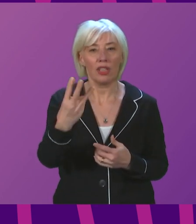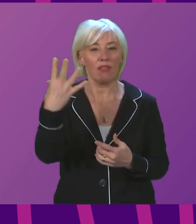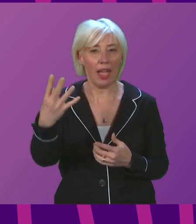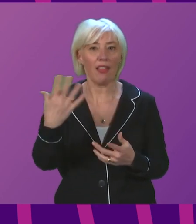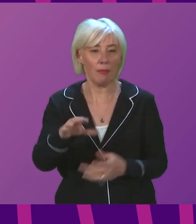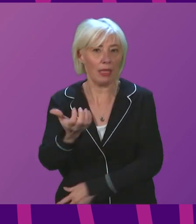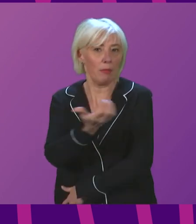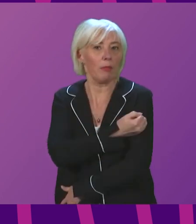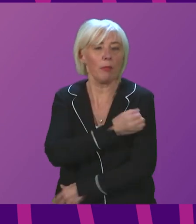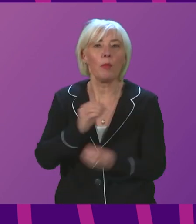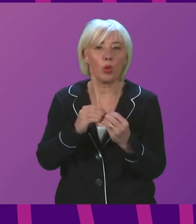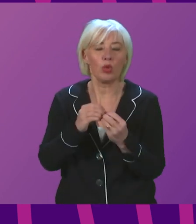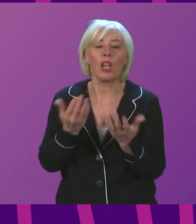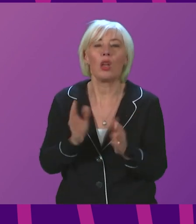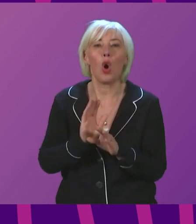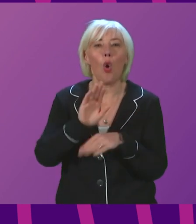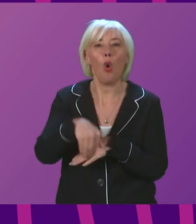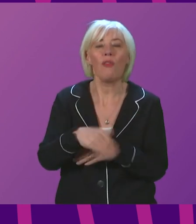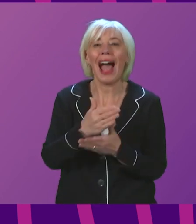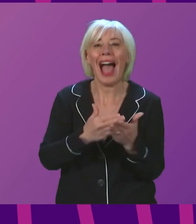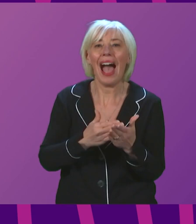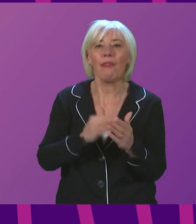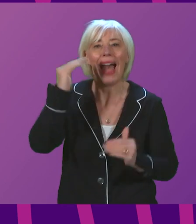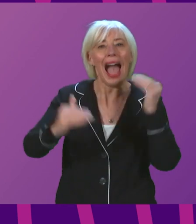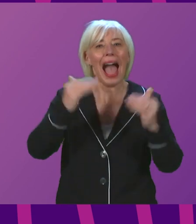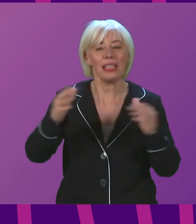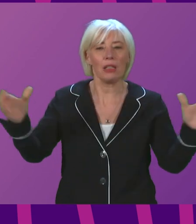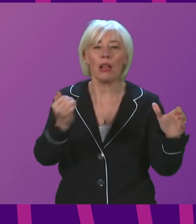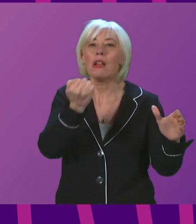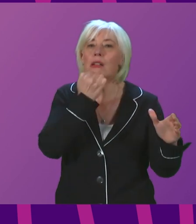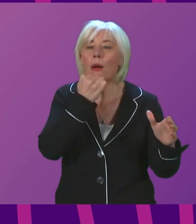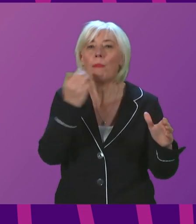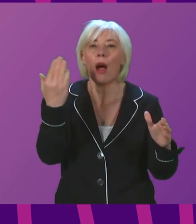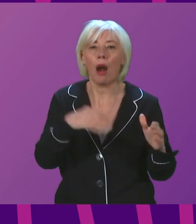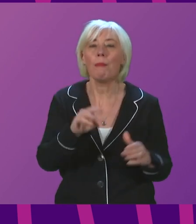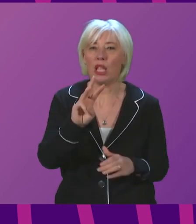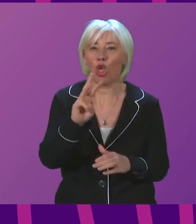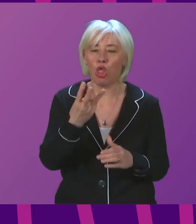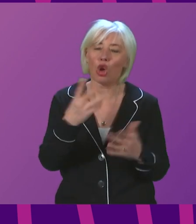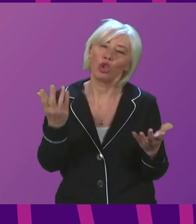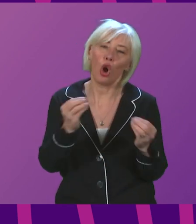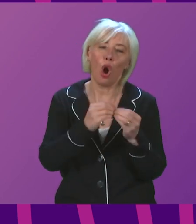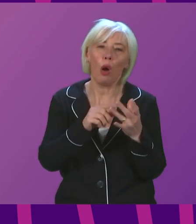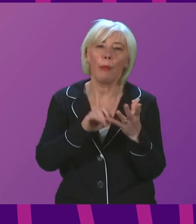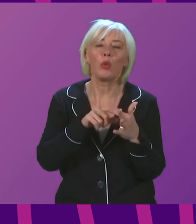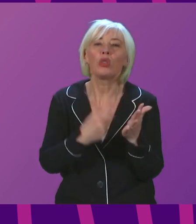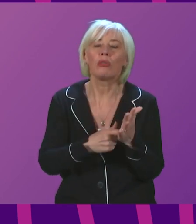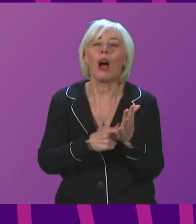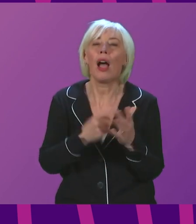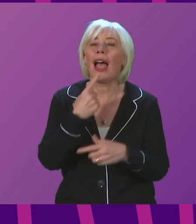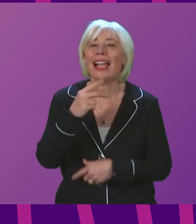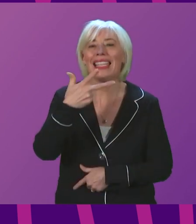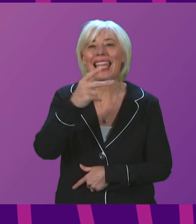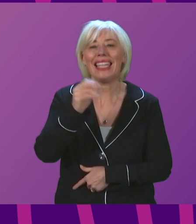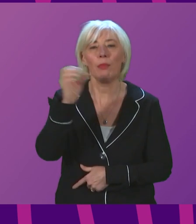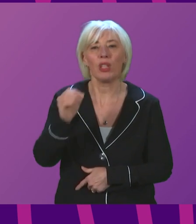That means well over half now of the adult population has had a third dose or a booster. Last week I said that our target was to have 80